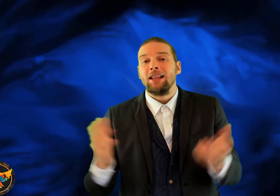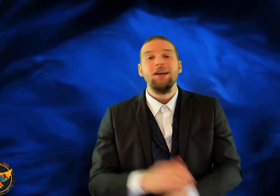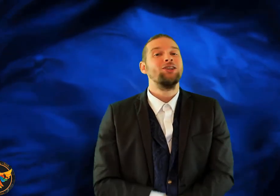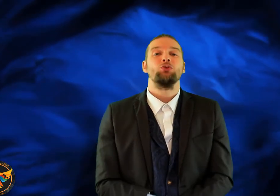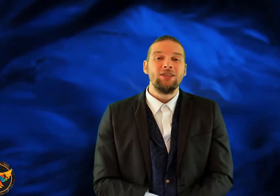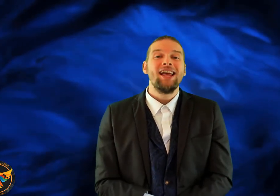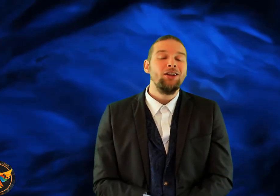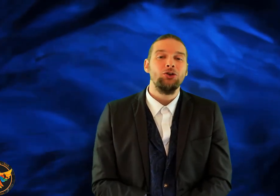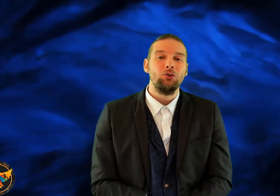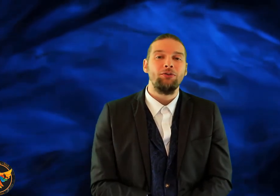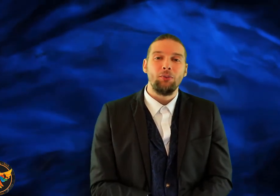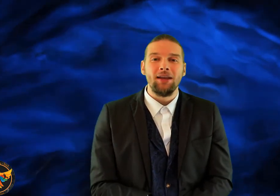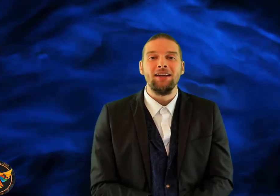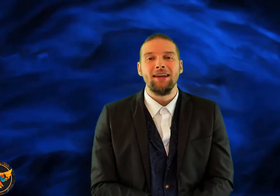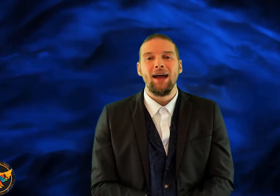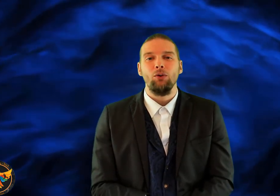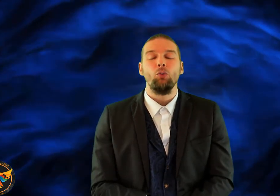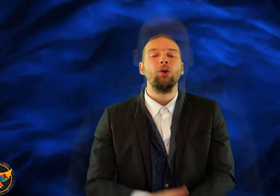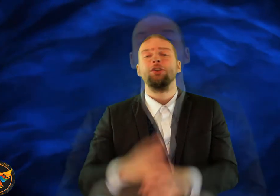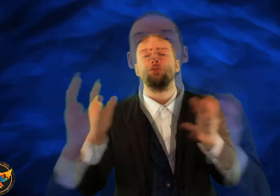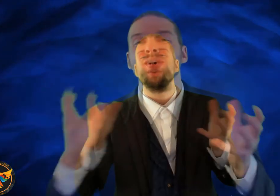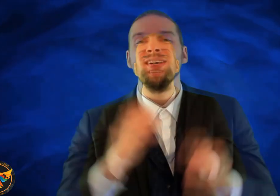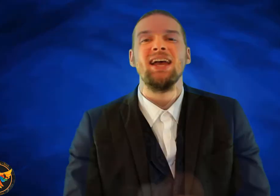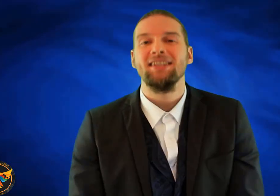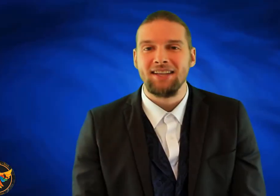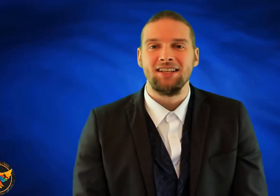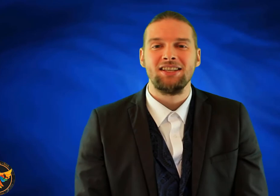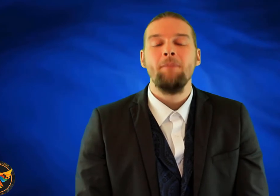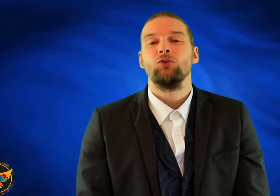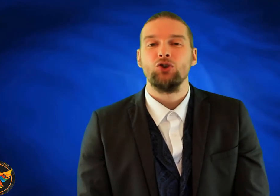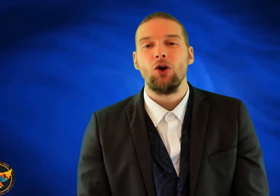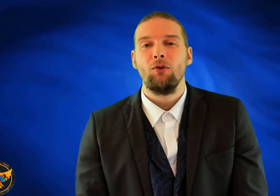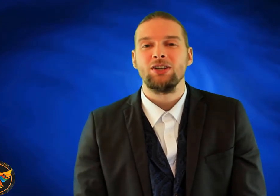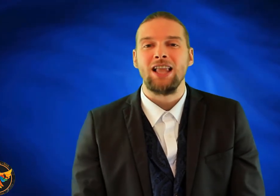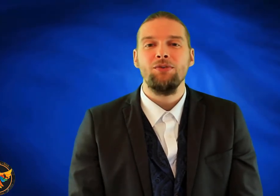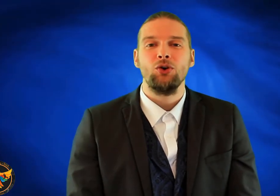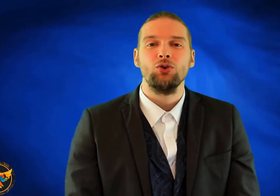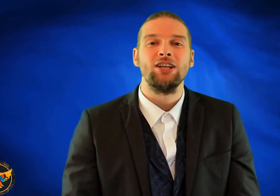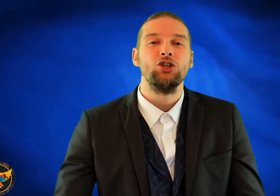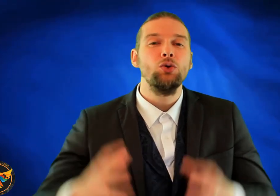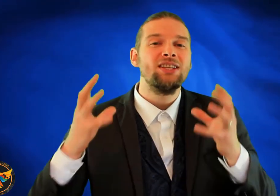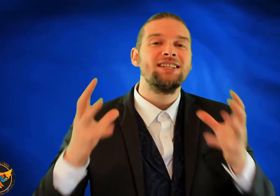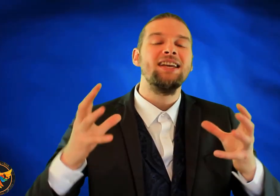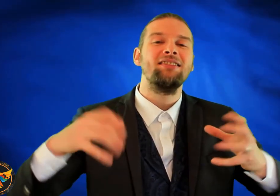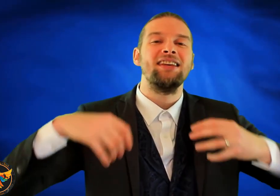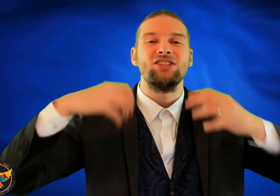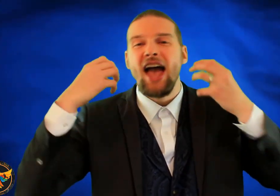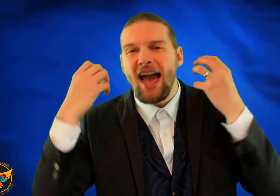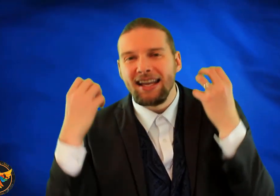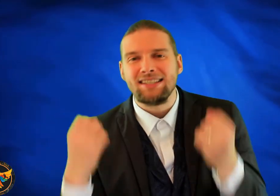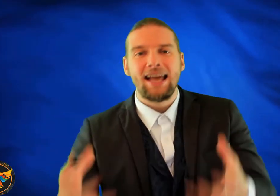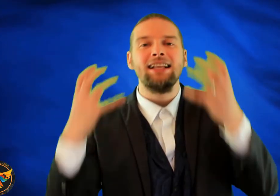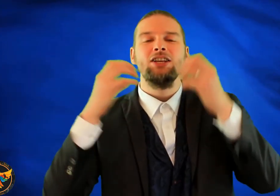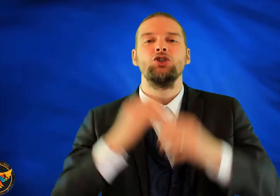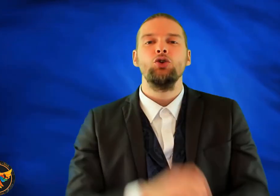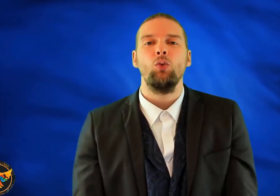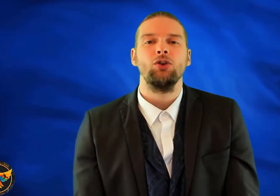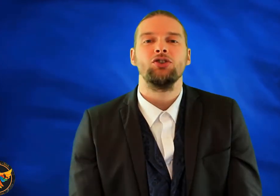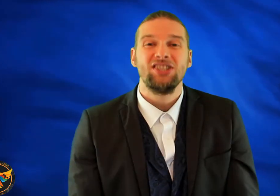clients would tell you, if they were here now, that one of the greatest assets to John Morris Life Coaching is you can see things exactly as you want to